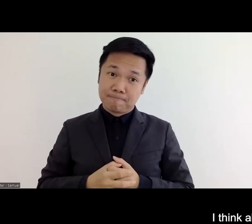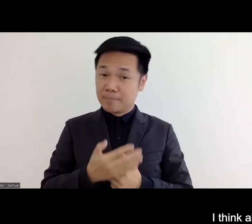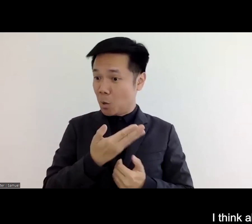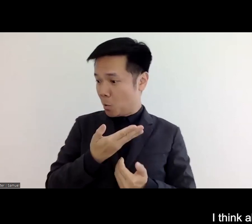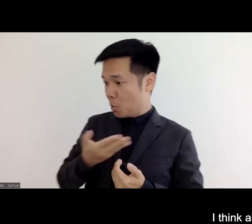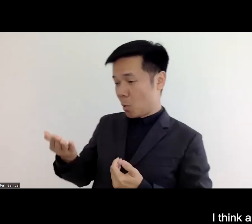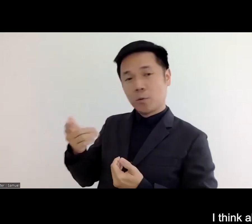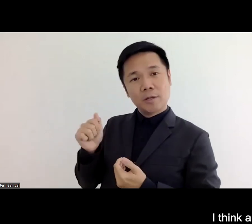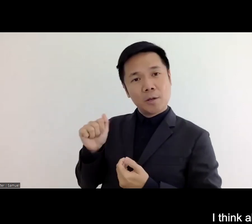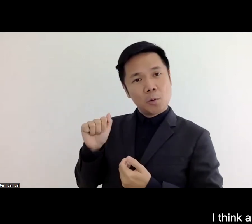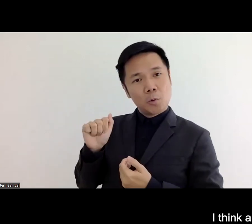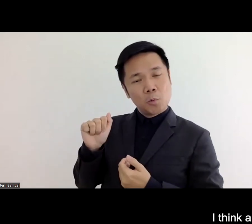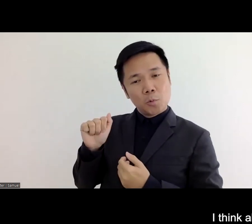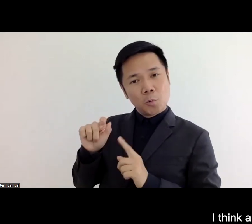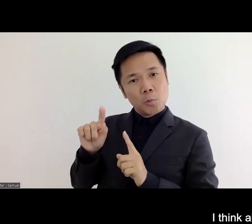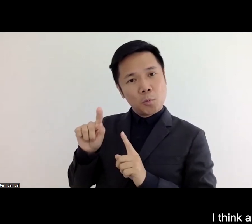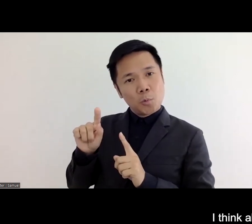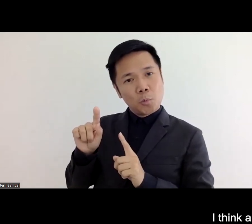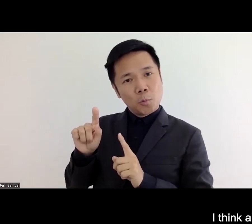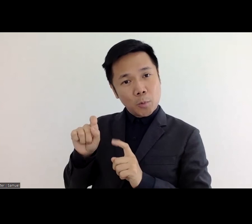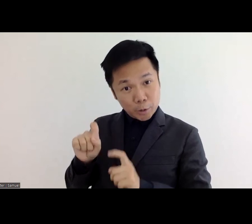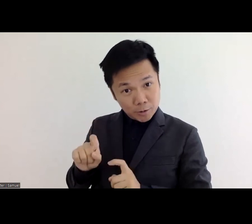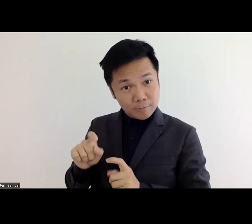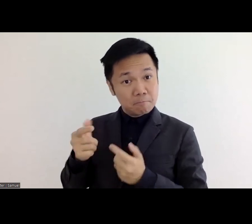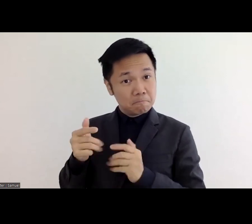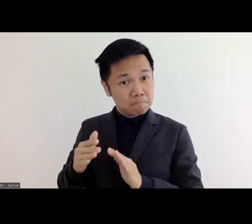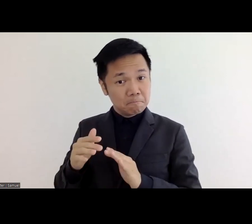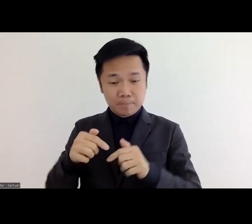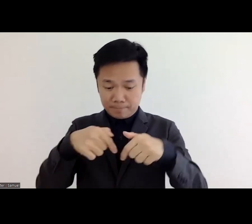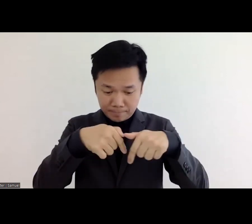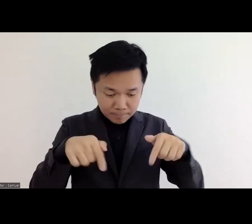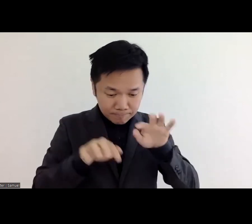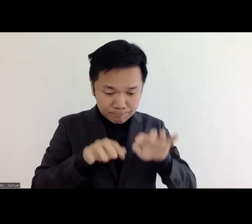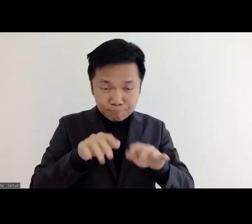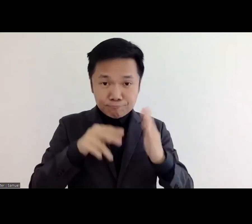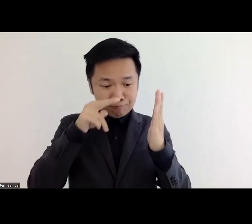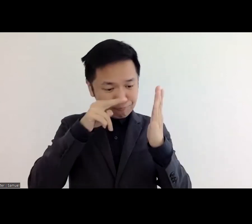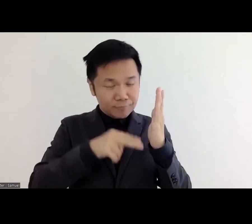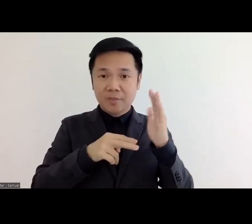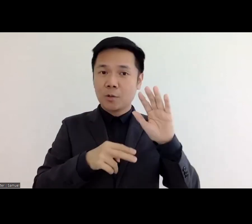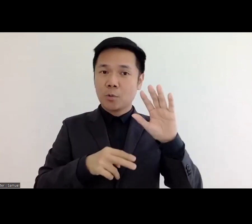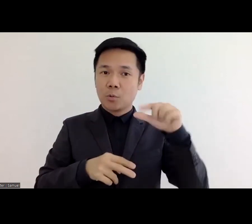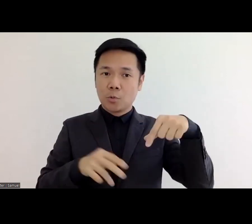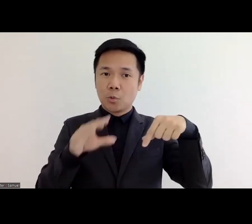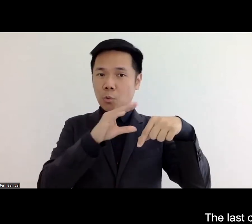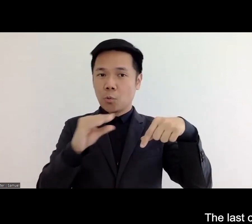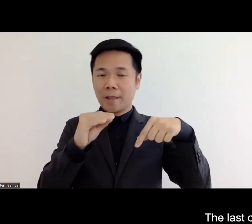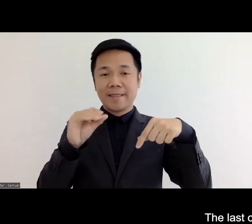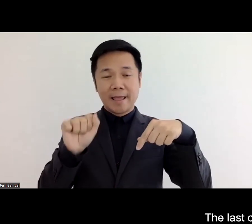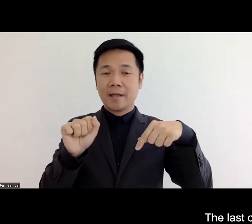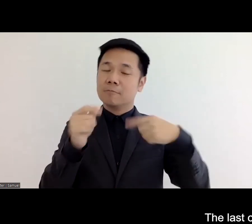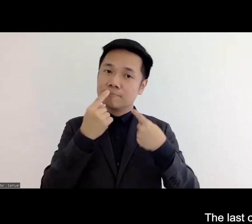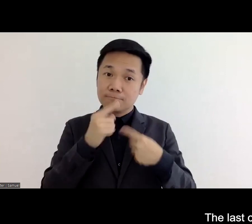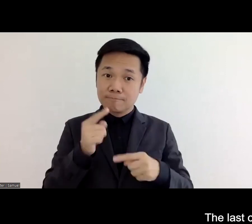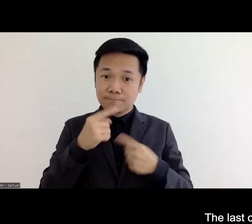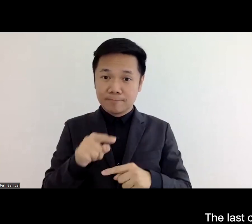questions uh made in the chat box and uh uh given a section is responded the last